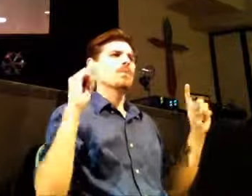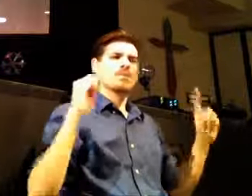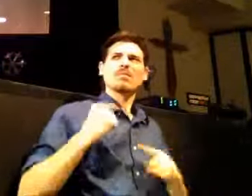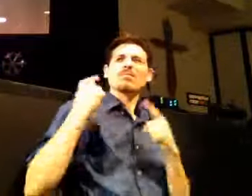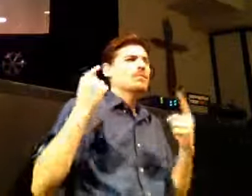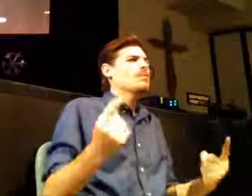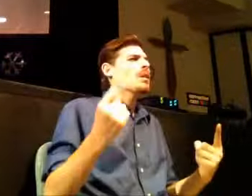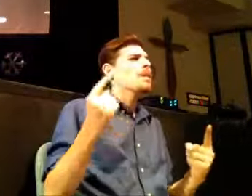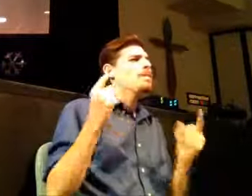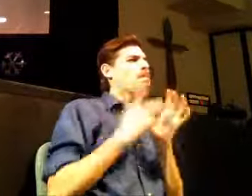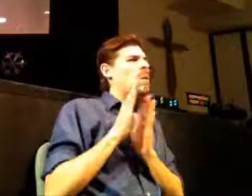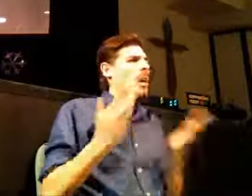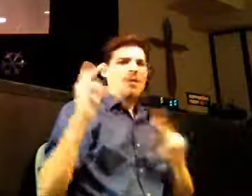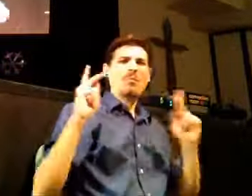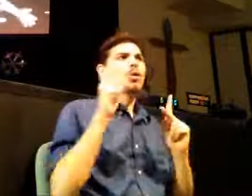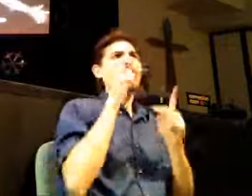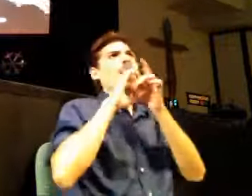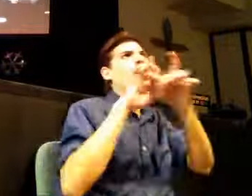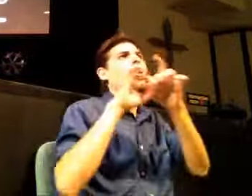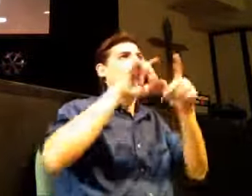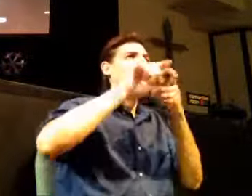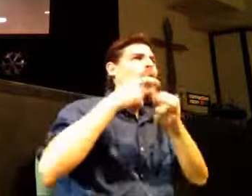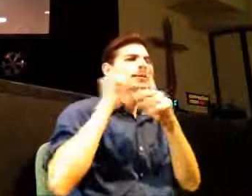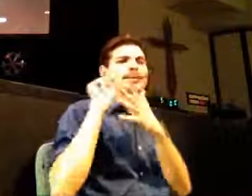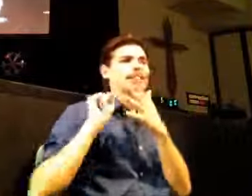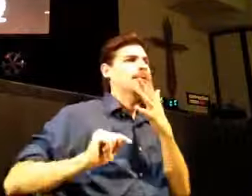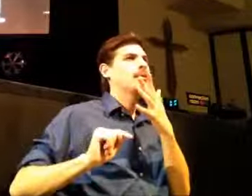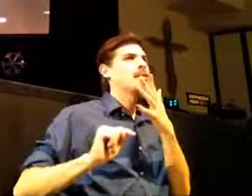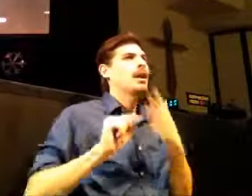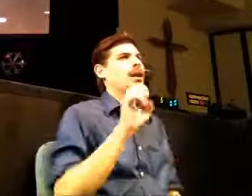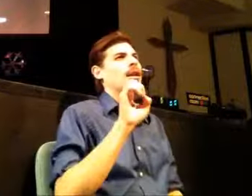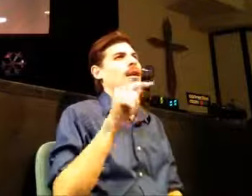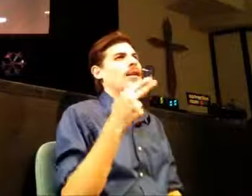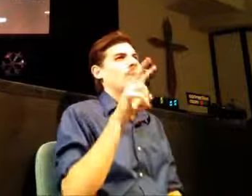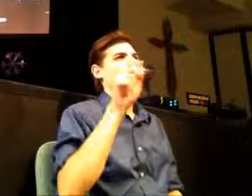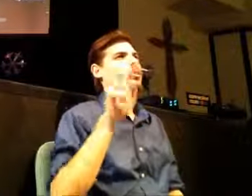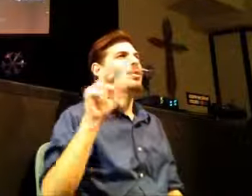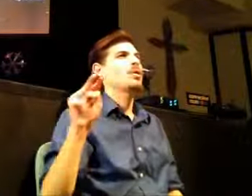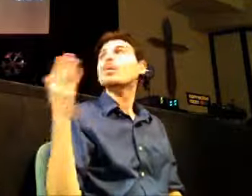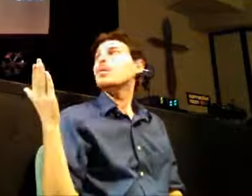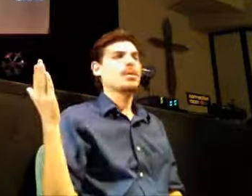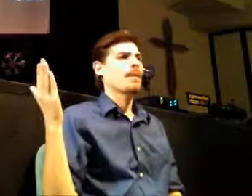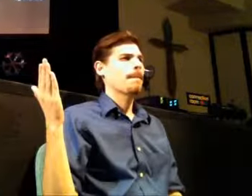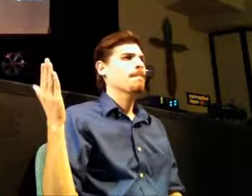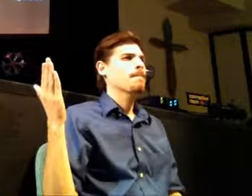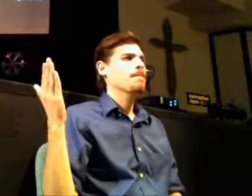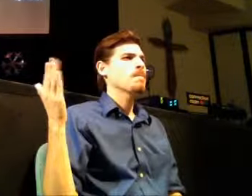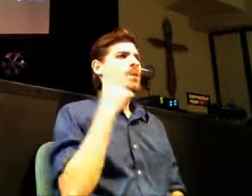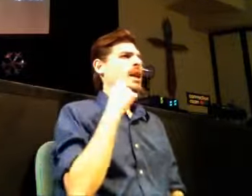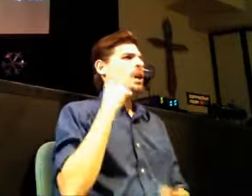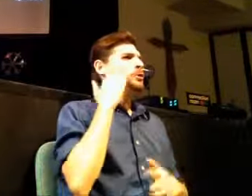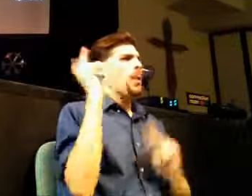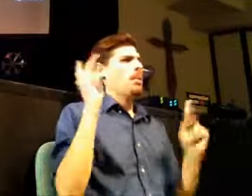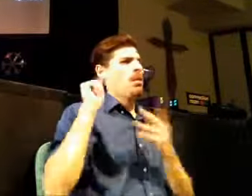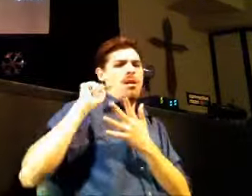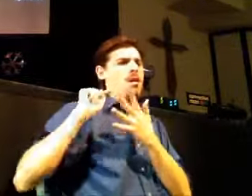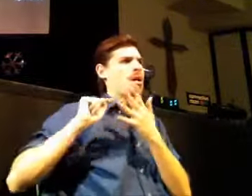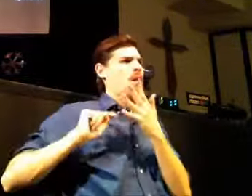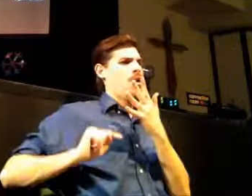deep friendship that they've had. Maybe it's in verse 22. And he includes all of it. So look verse 22. And in him, you two are being built together. And along with all these other believers that have come before, you two are being built together to